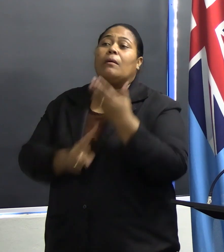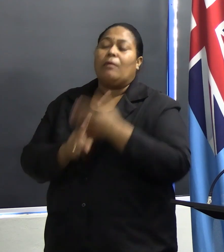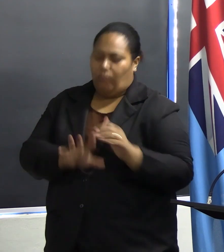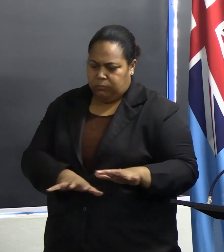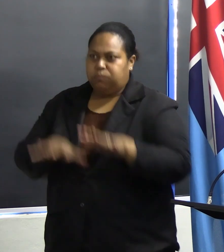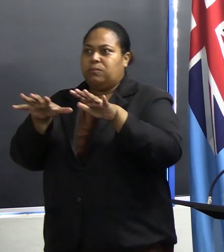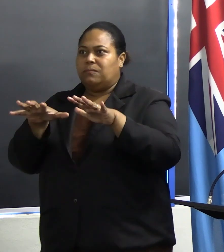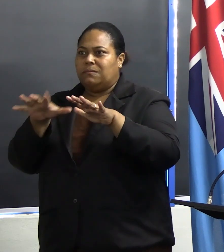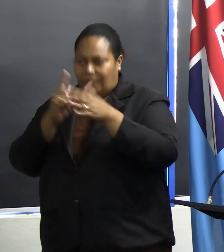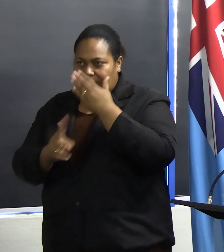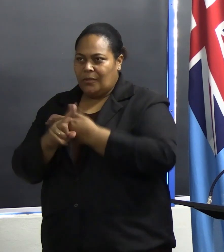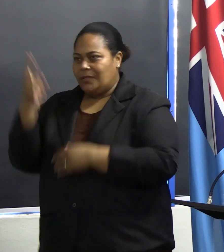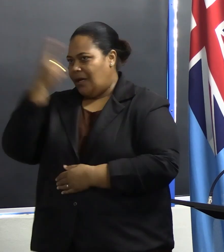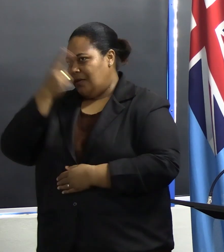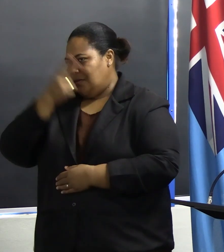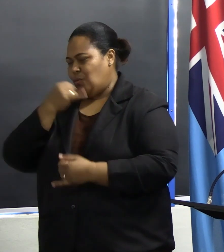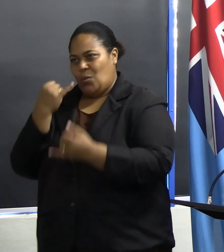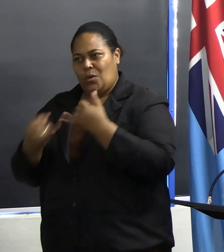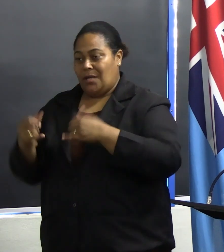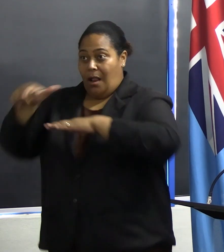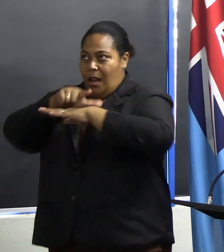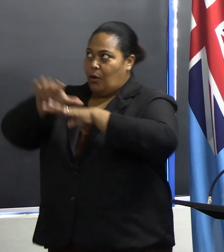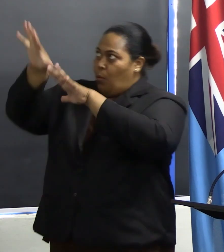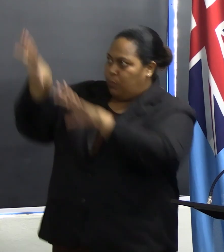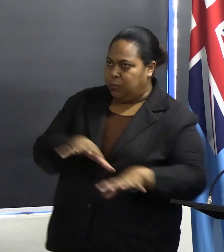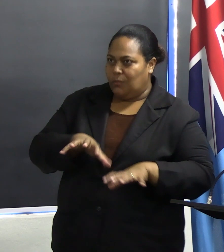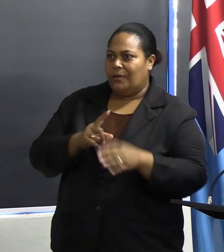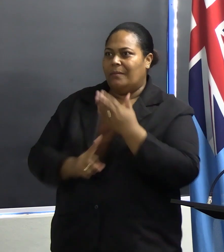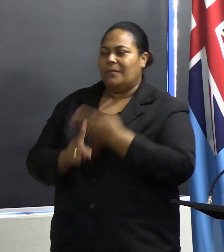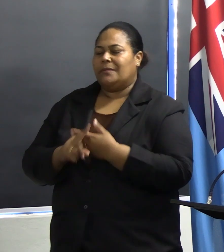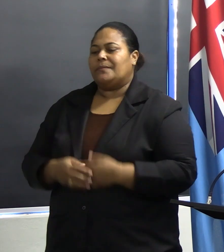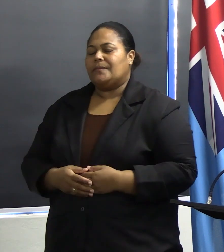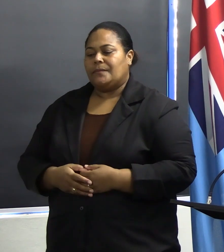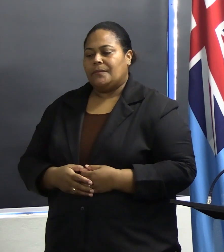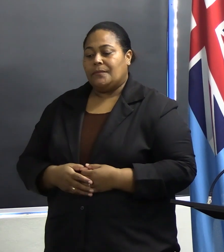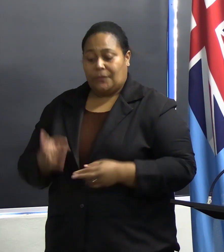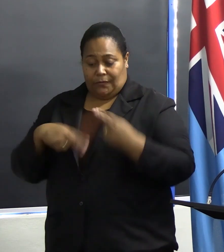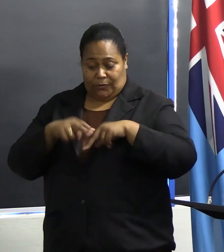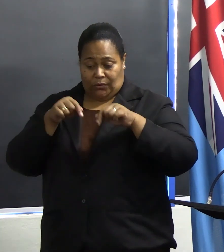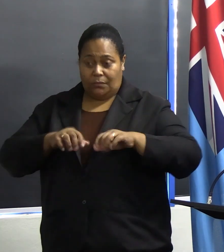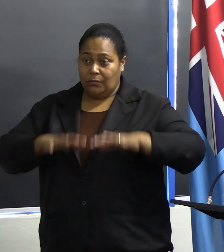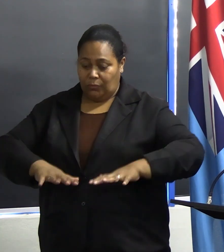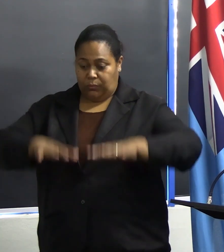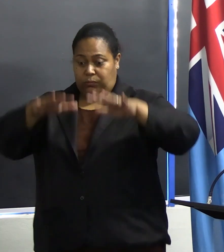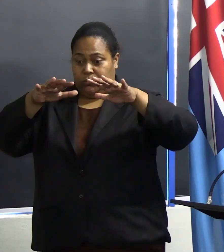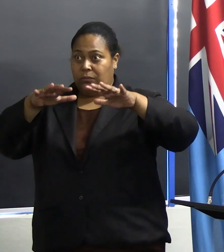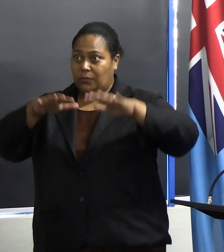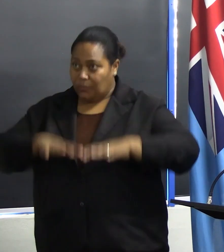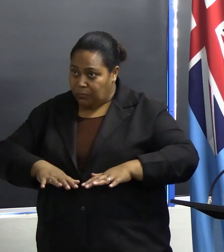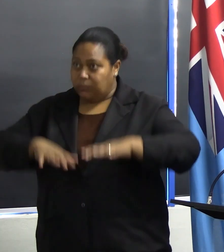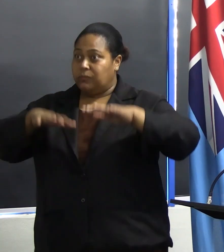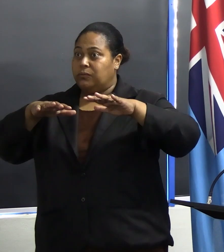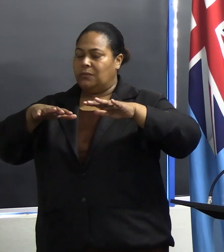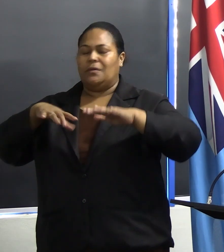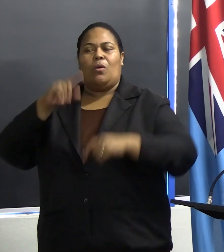increases the possibility of hazards such as landslides from occurring. In Fiji, flooding alone continues to be